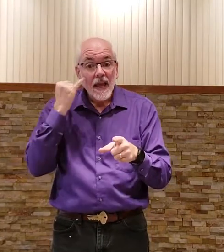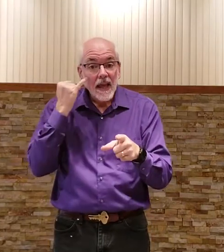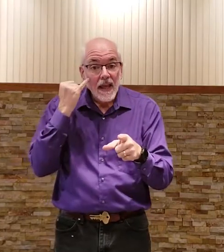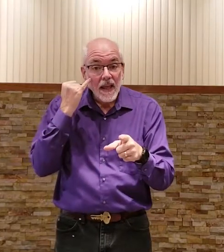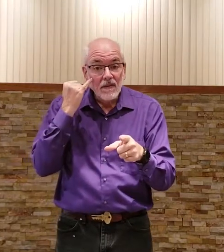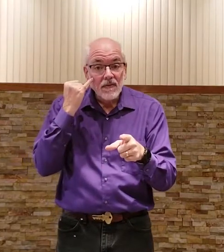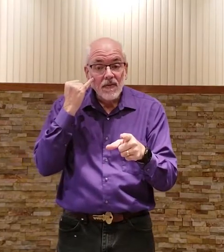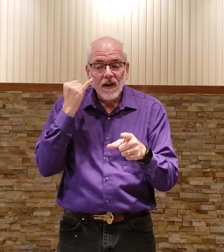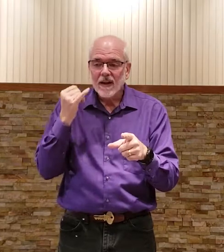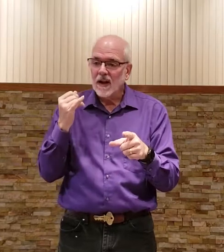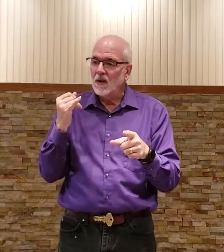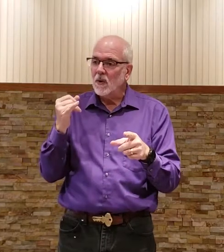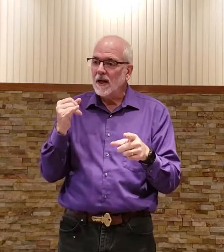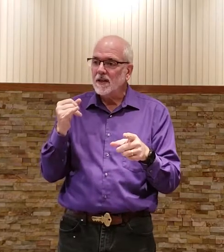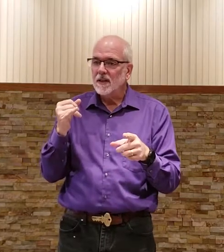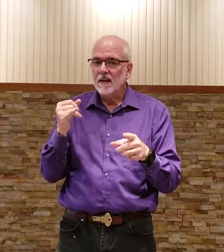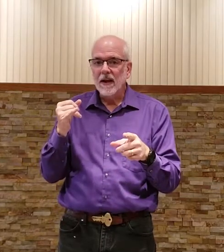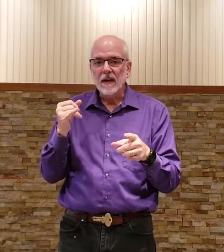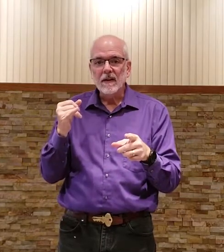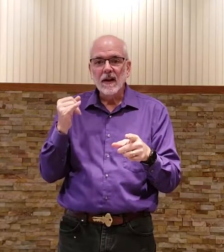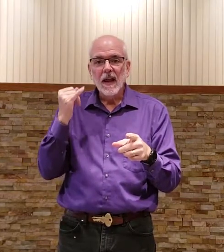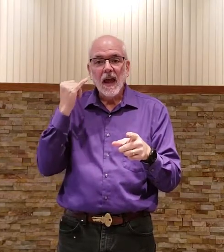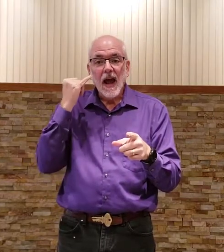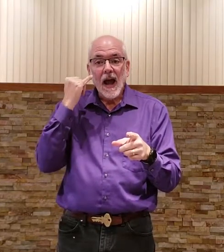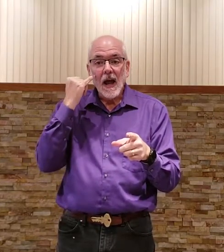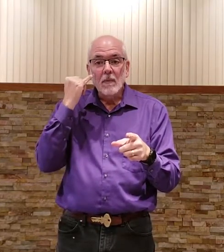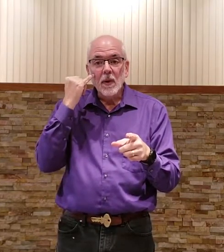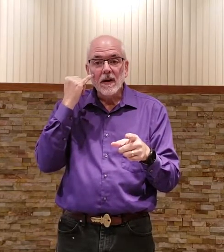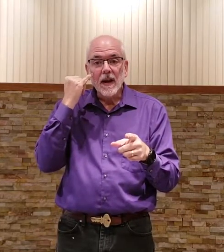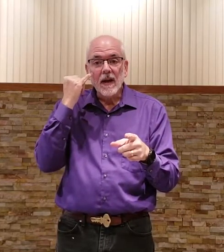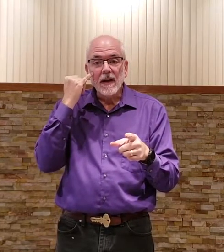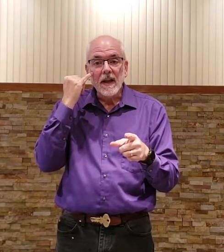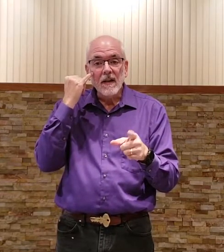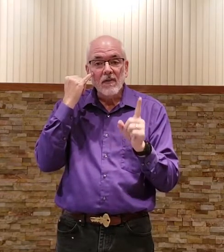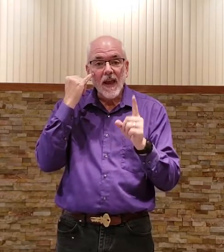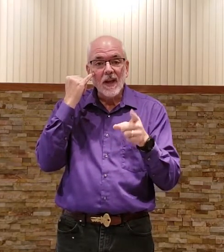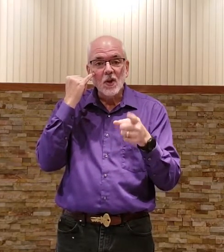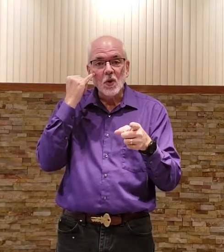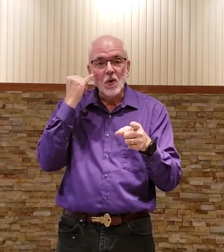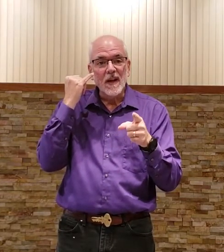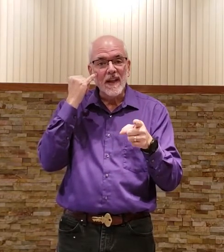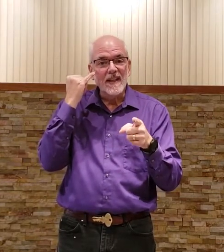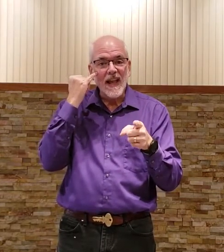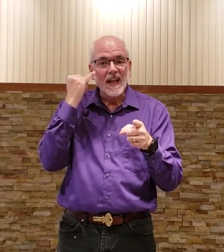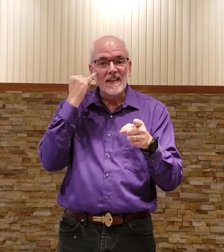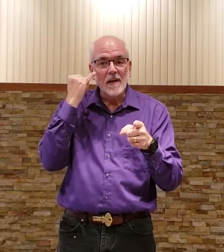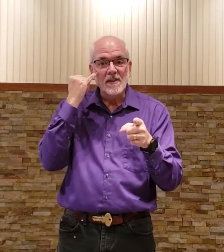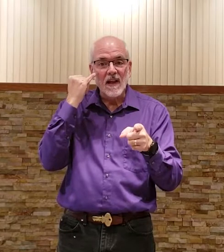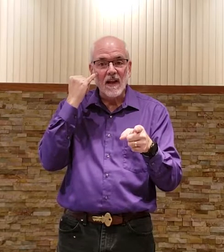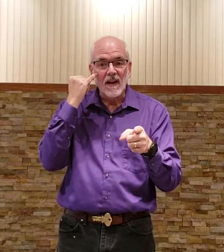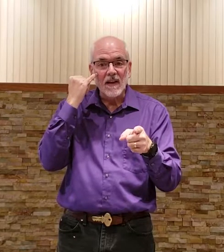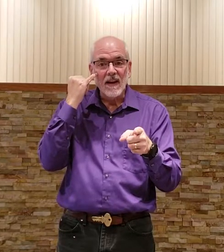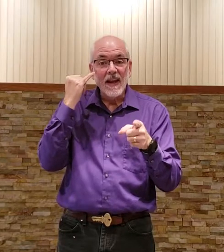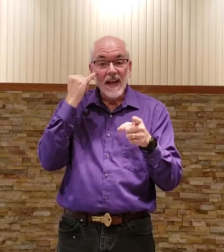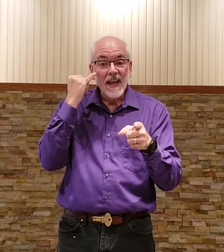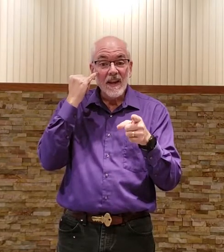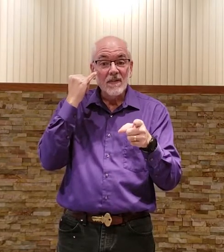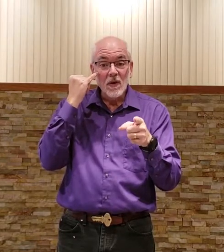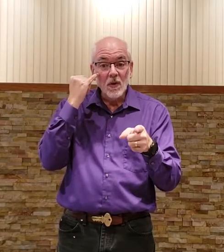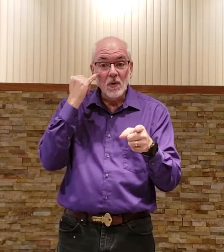if now look what i just did there i put down if and you in the exact same sign if you